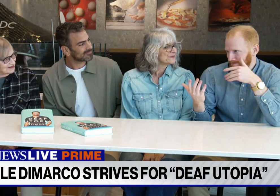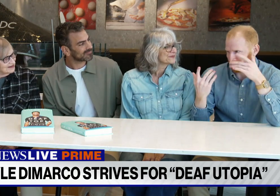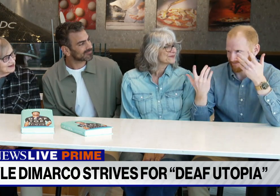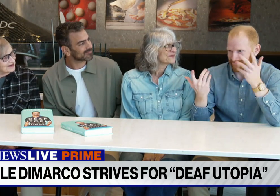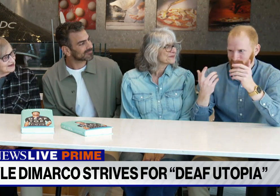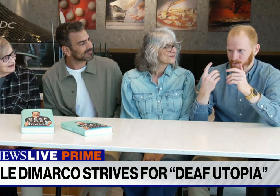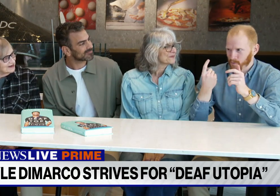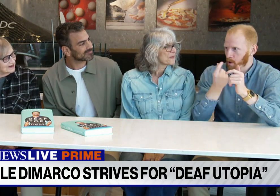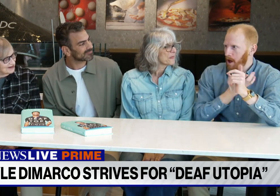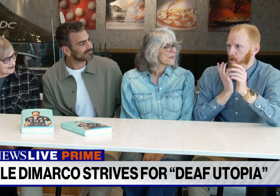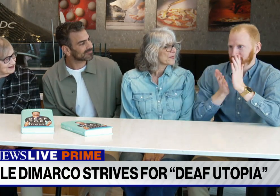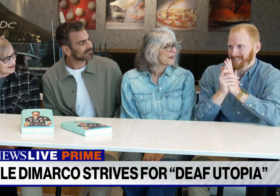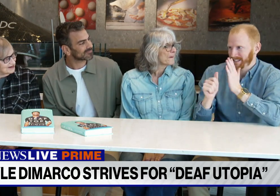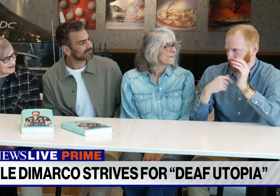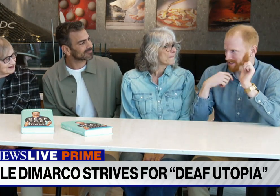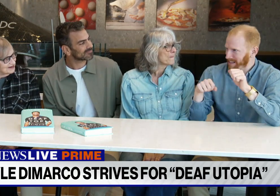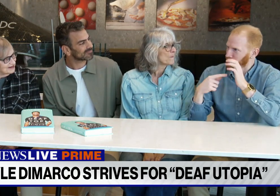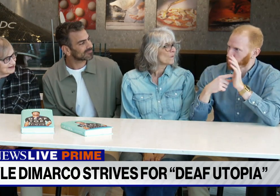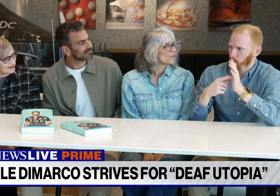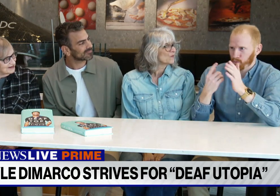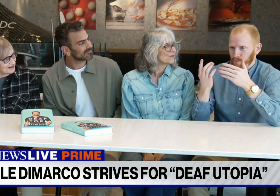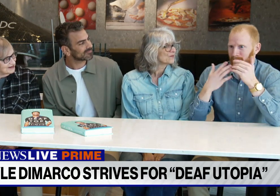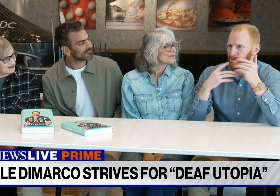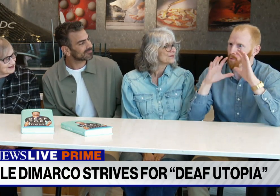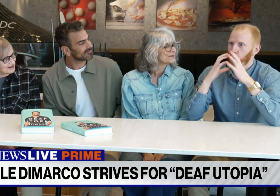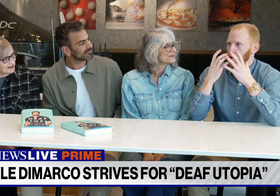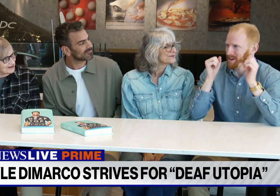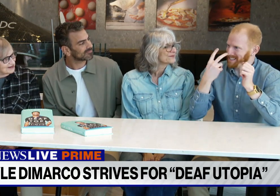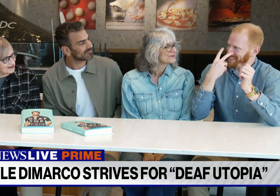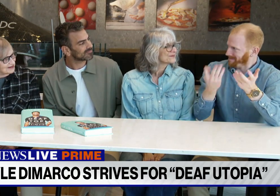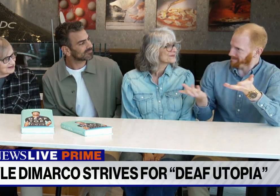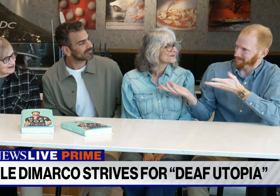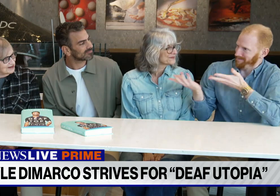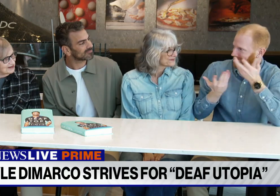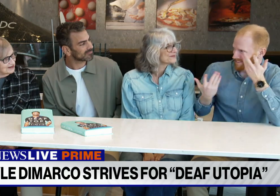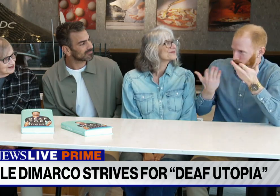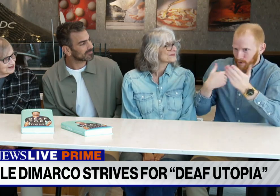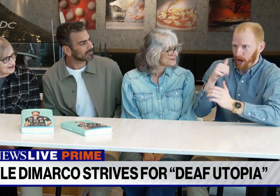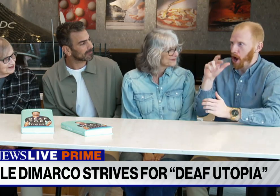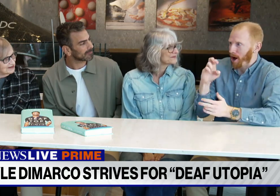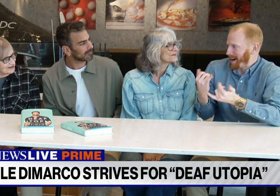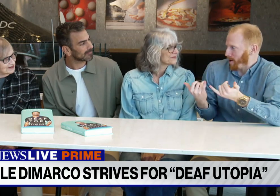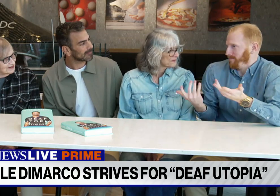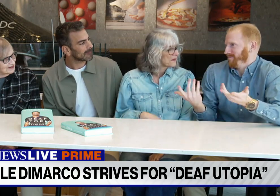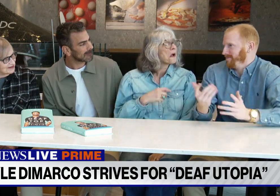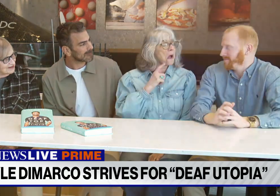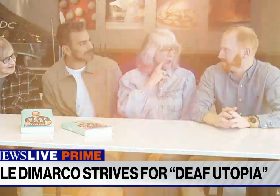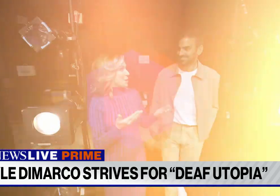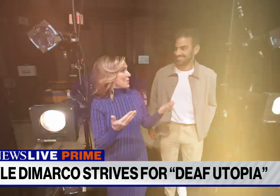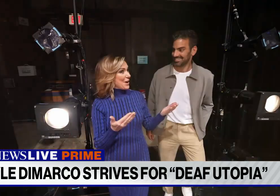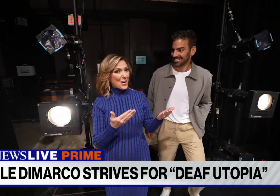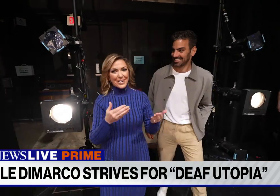And it didn't matter if we could hear or not. What was important was that our skills would speak for themselves if we worked hard. And here we are,